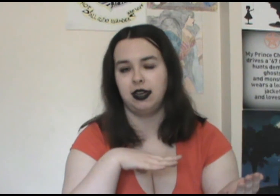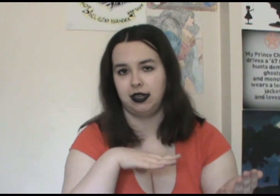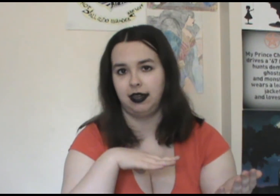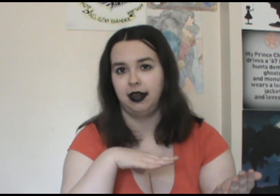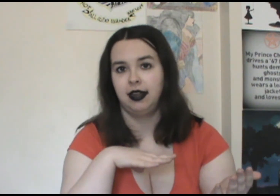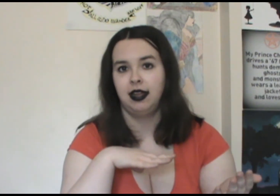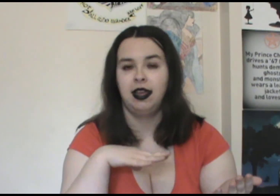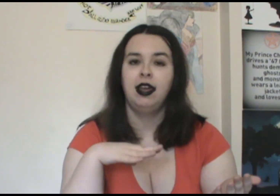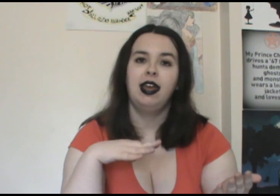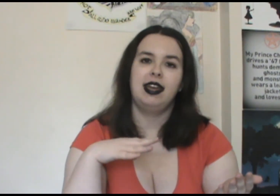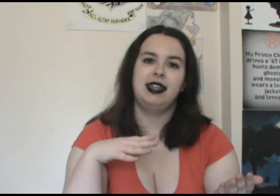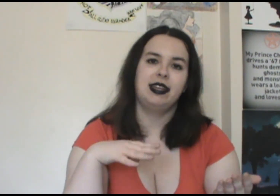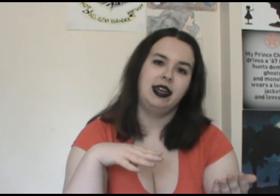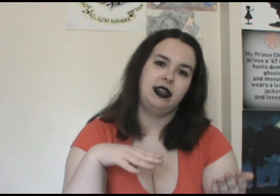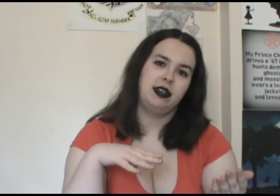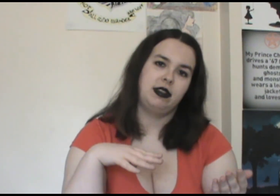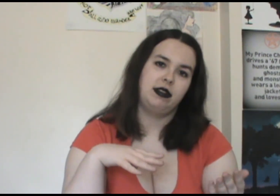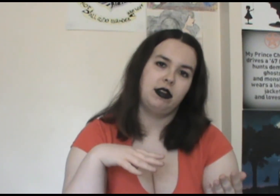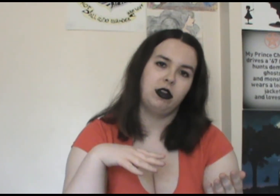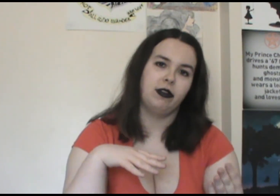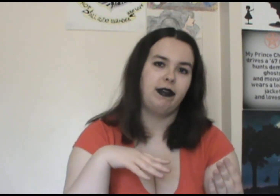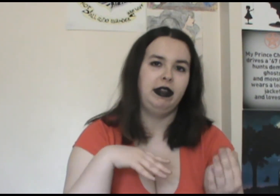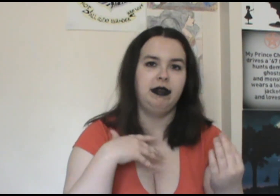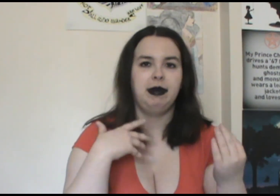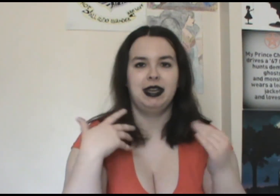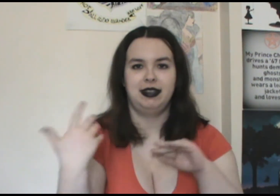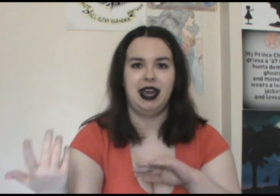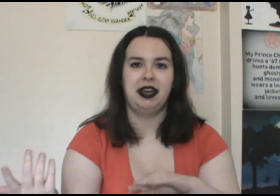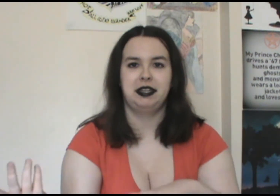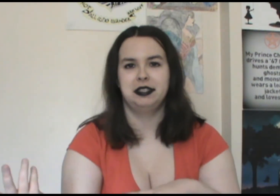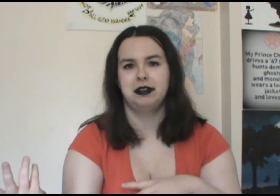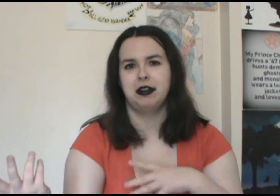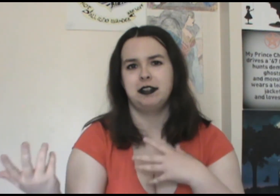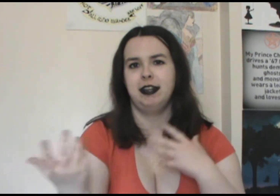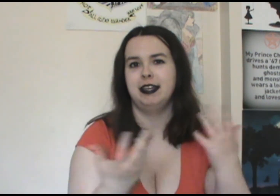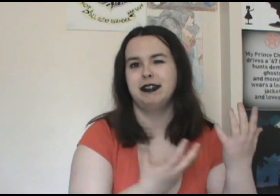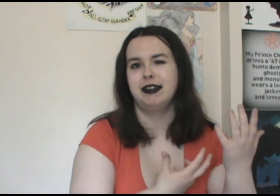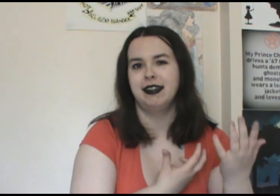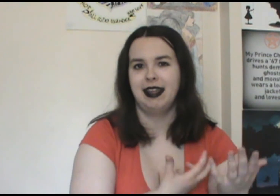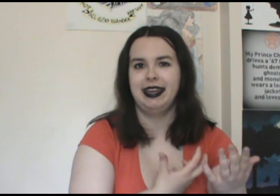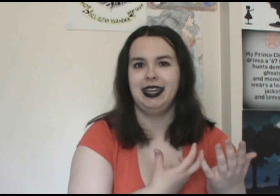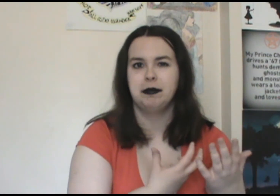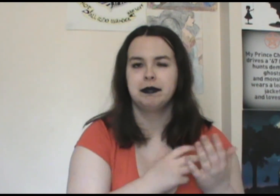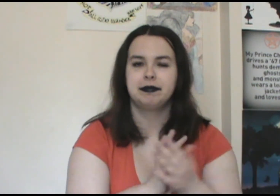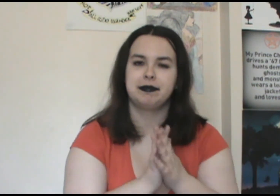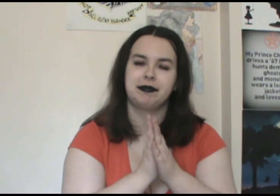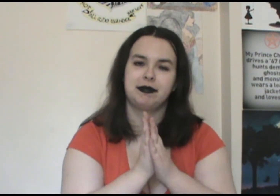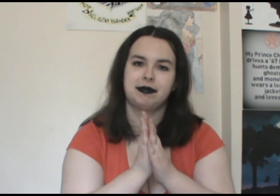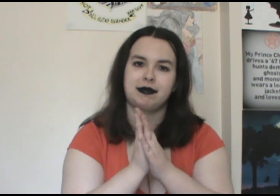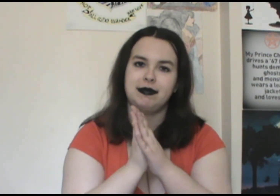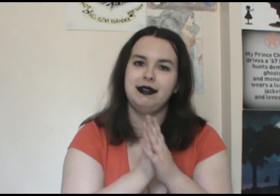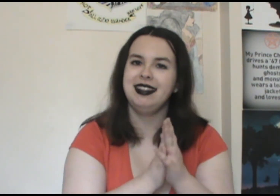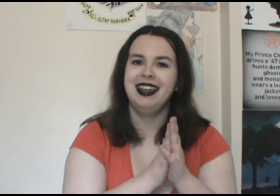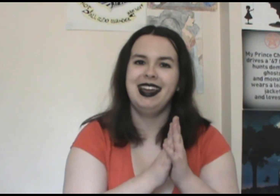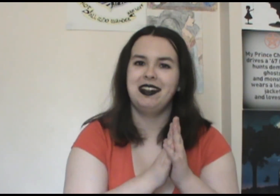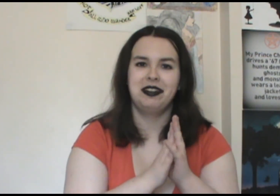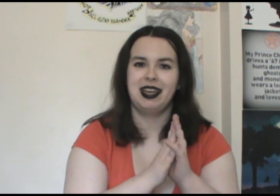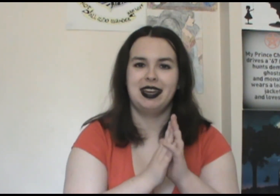her. And then her friend being attached and sort of changed into Lenny. And all that